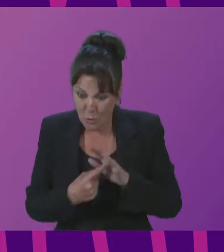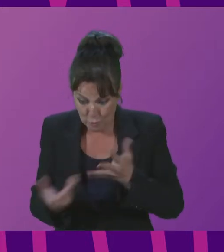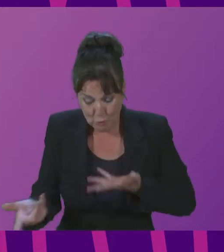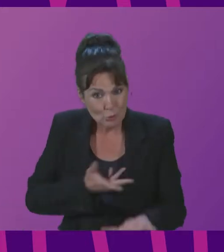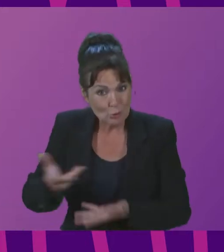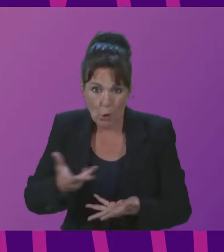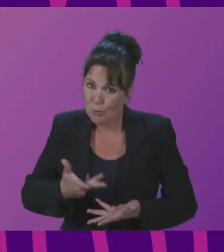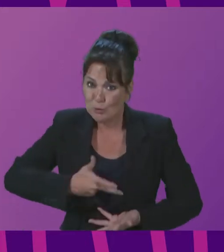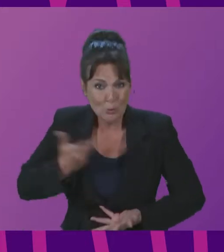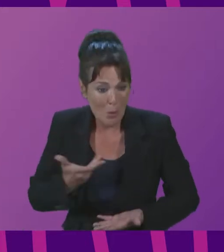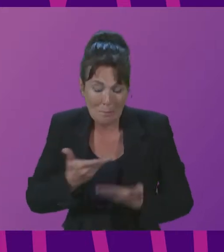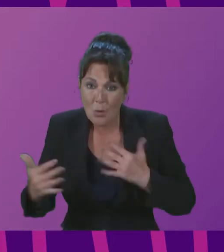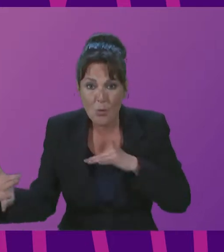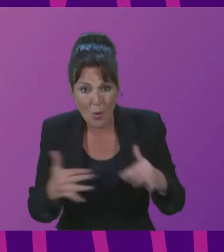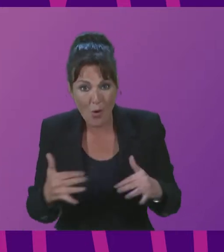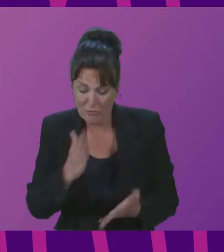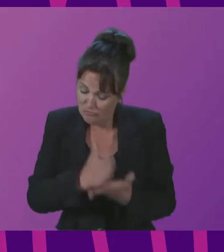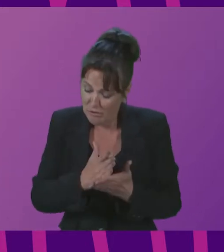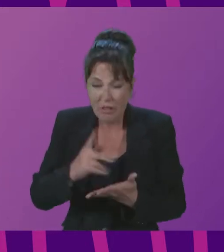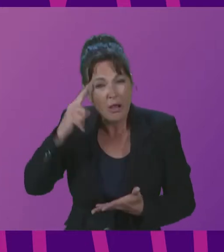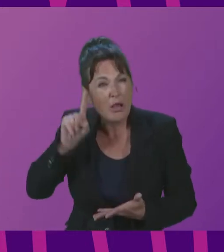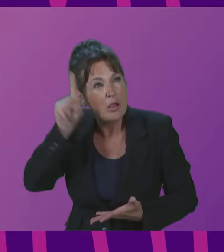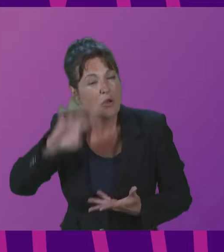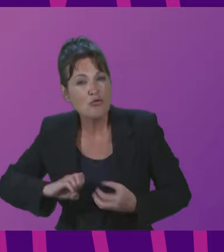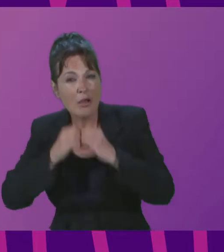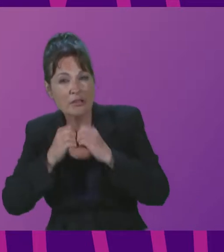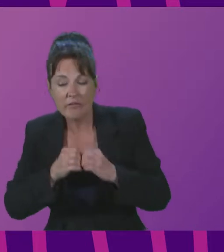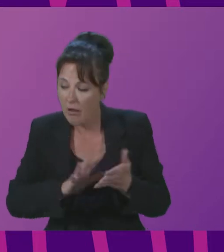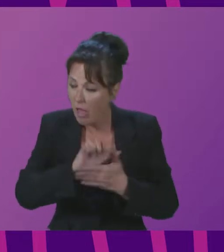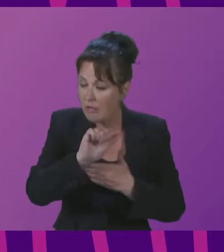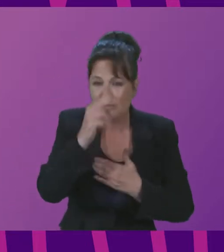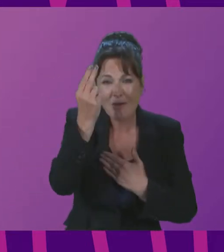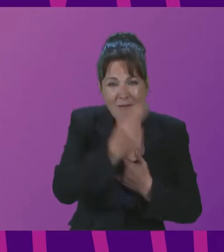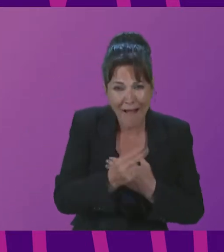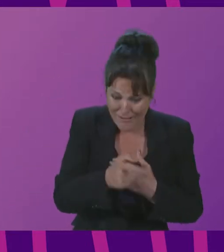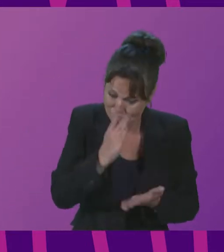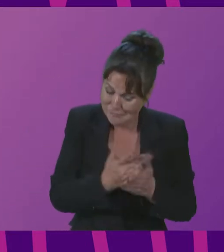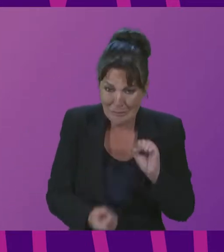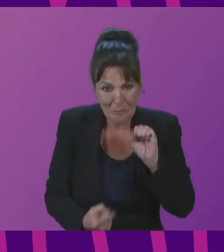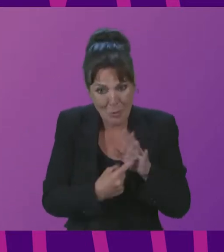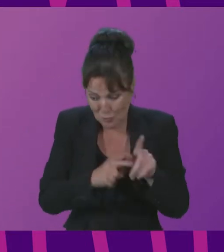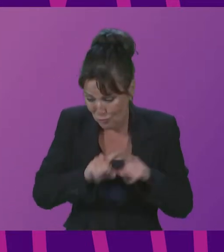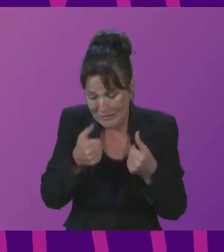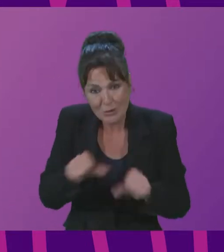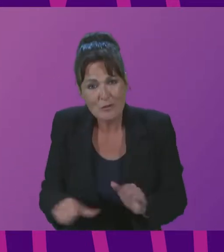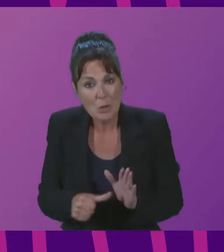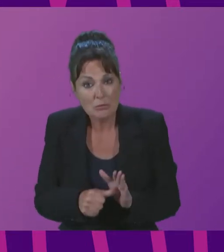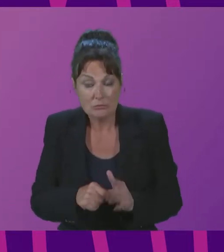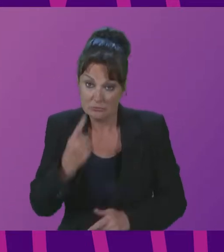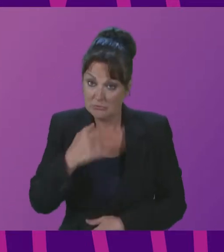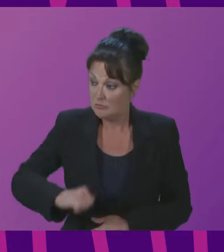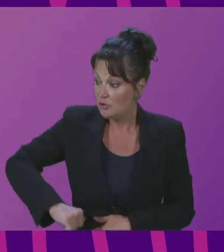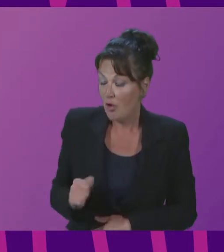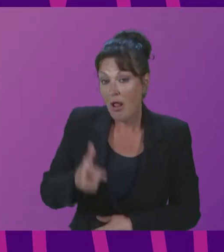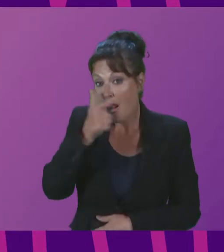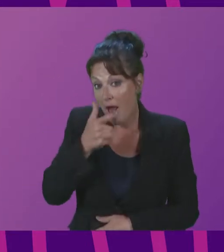and at a time where creativity culture and art have never had more to give Scotland is lucky to have Sir